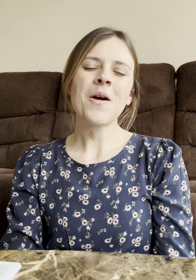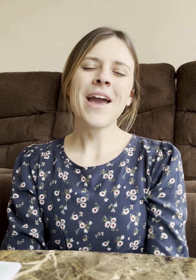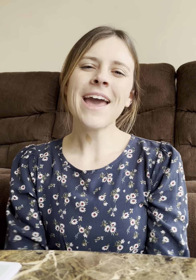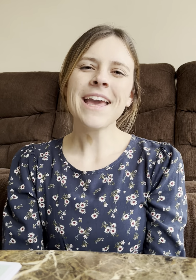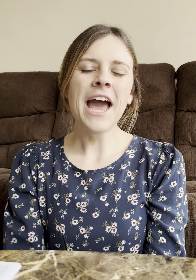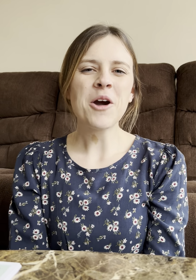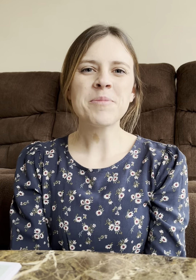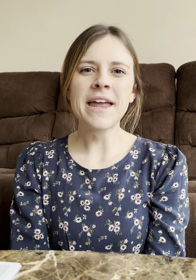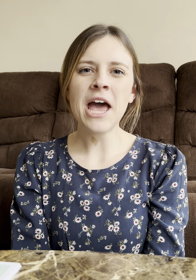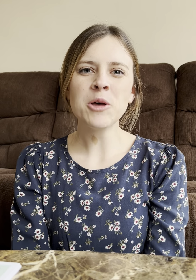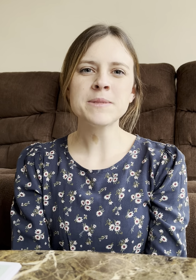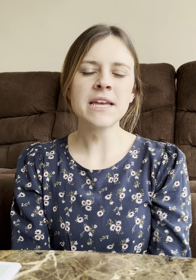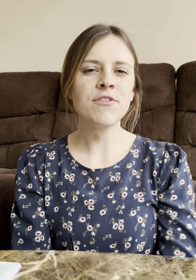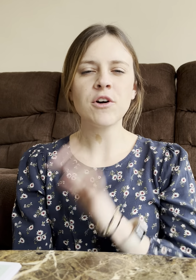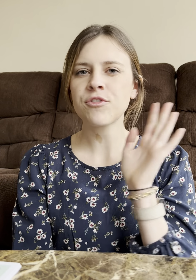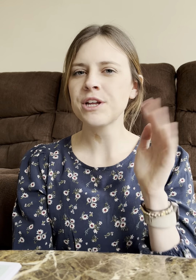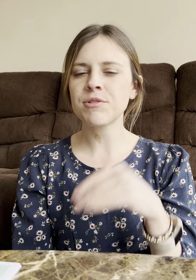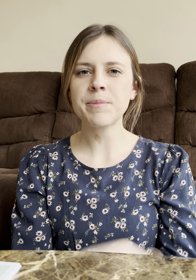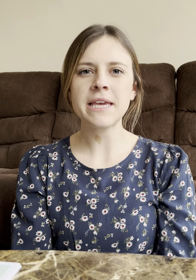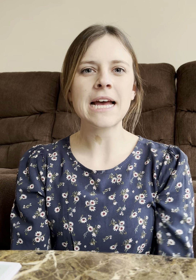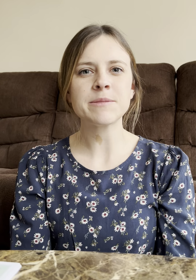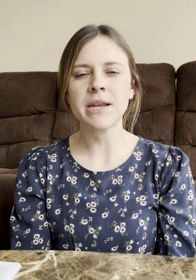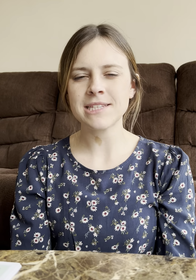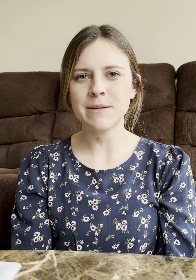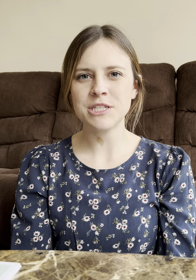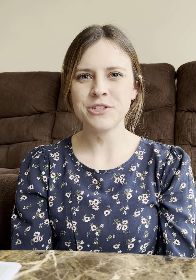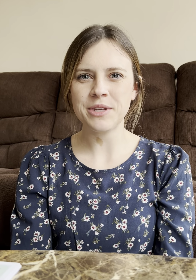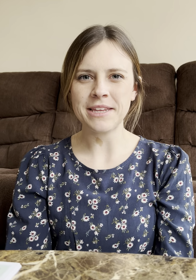Okay, I hope that helps. And feel free to repeat as many times as you need.